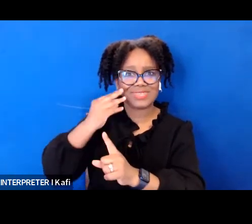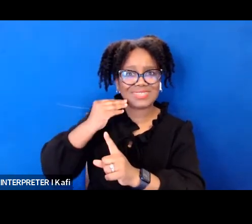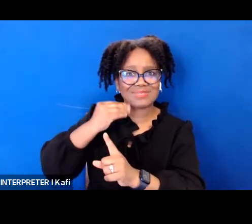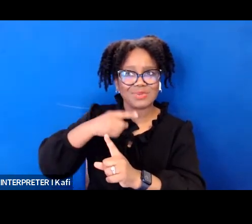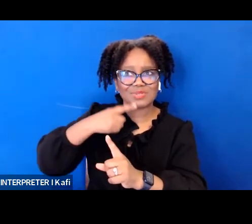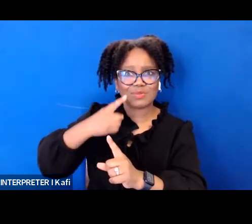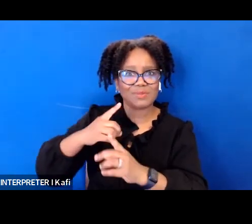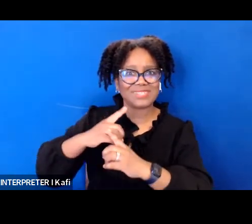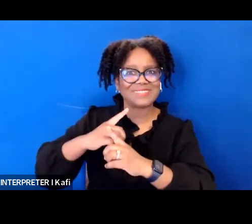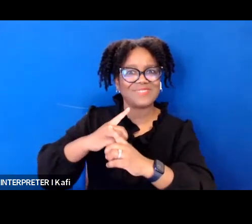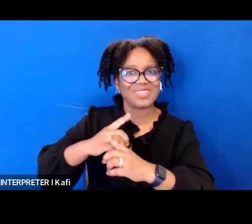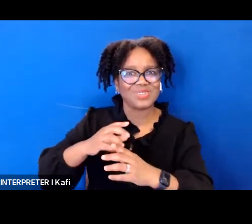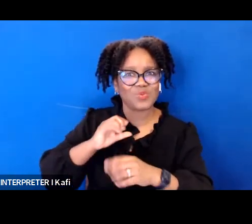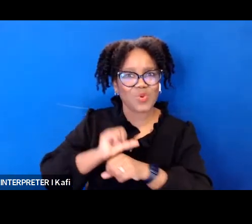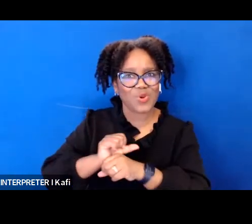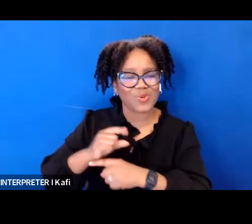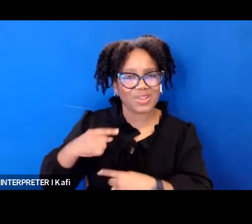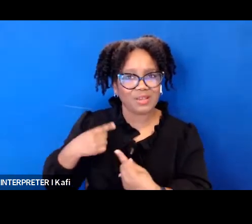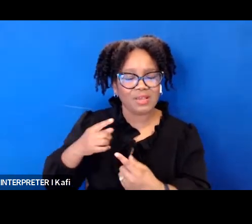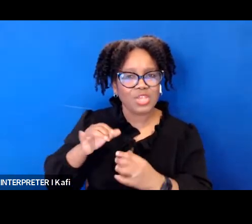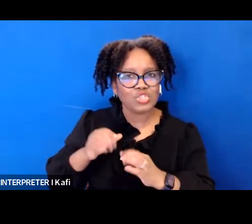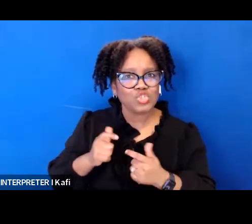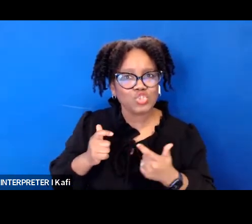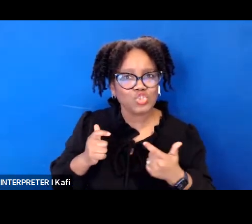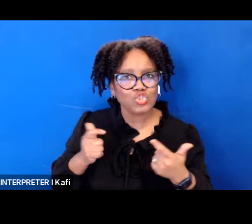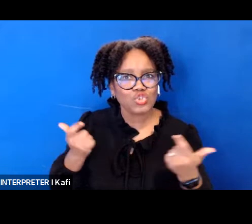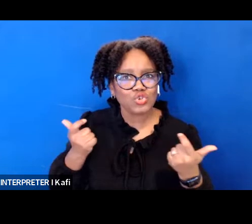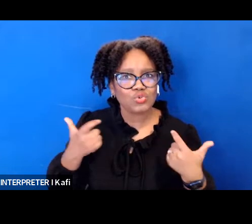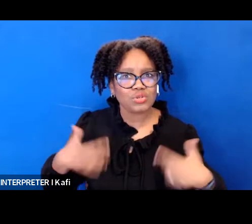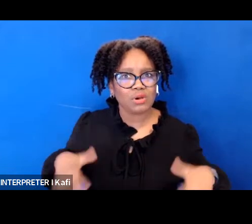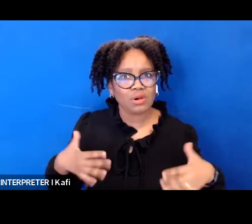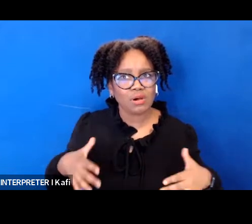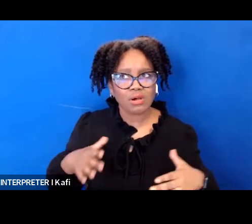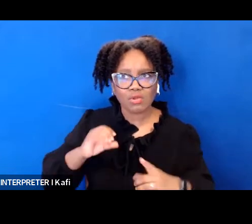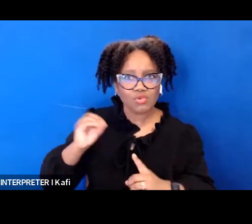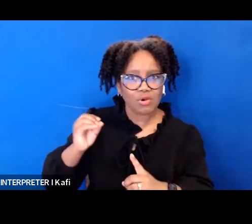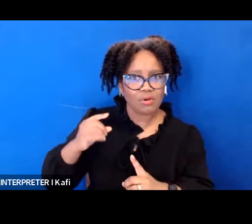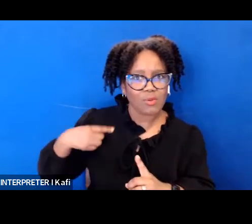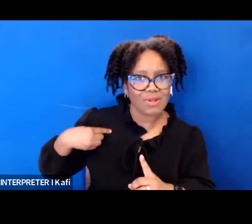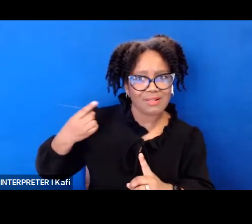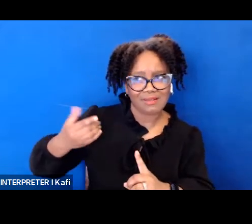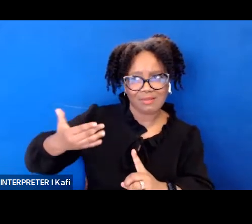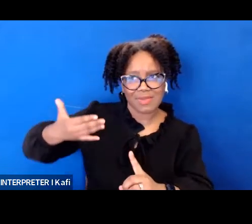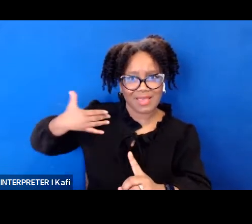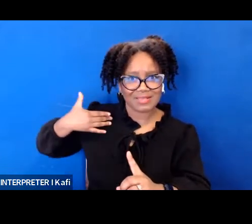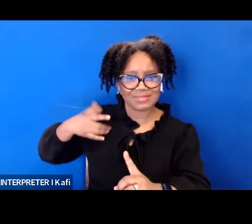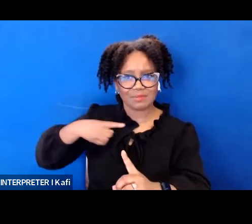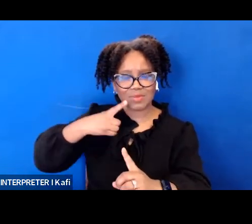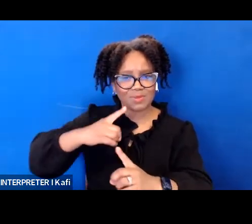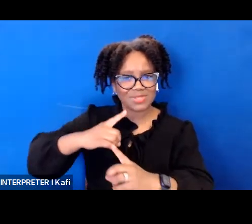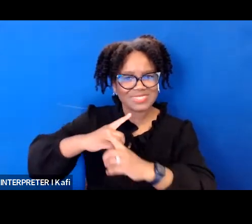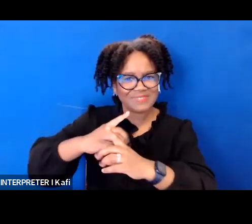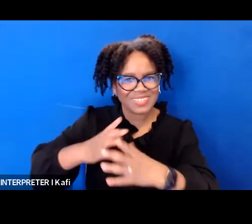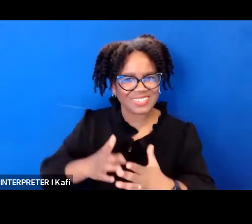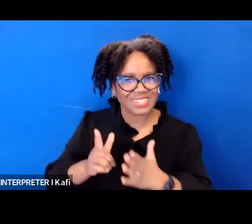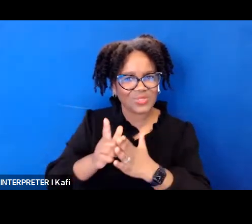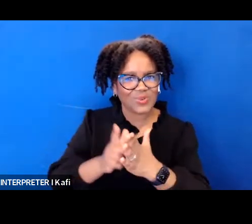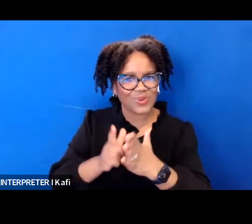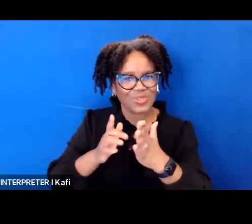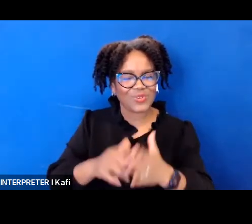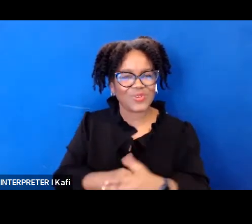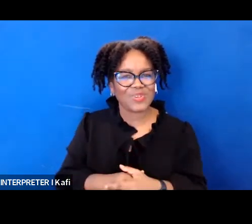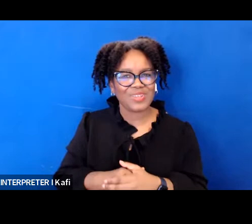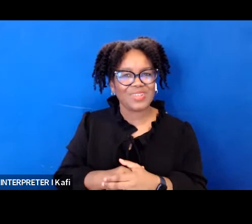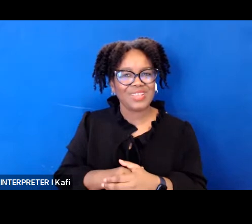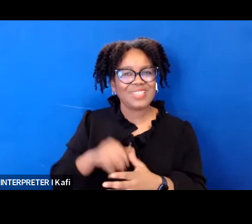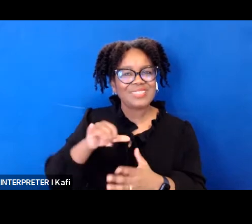significant and it sets her apart from every other sitting member of the court the experience of defending the constitution and civil